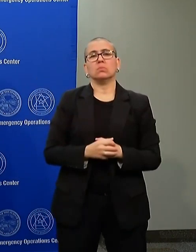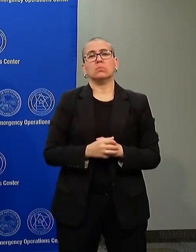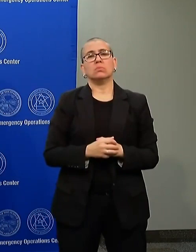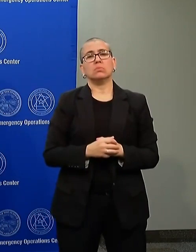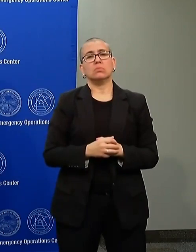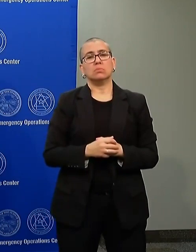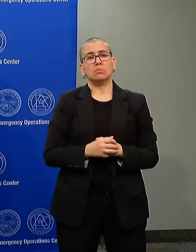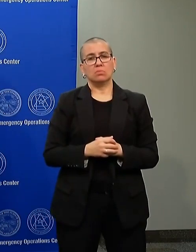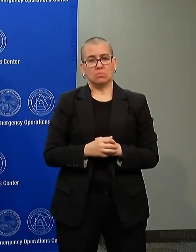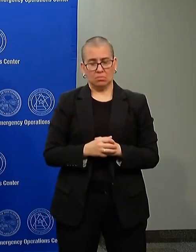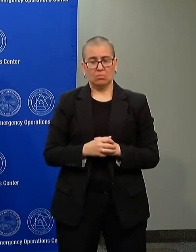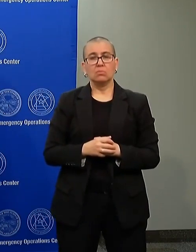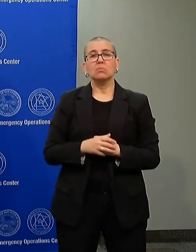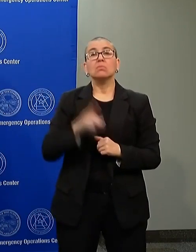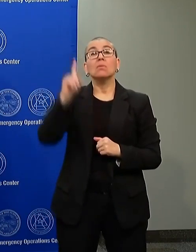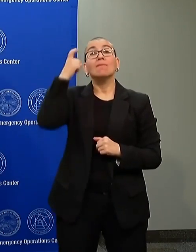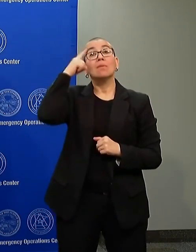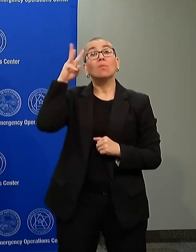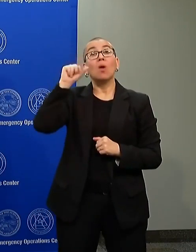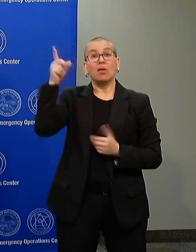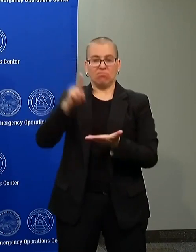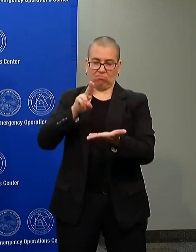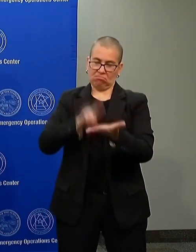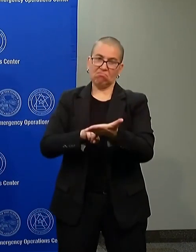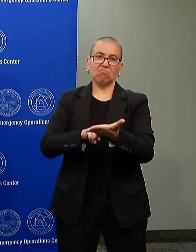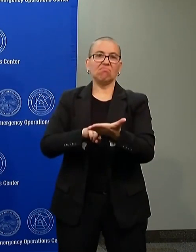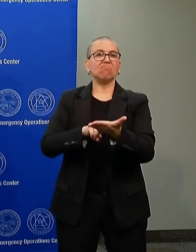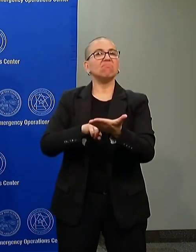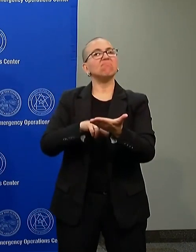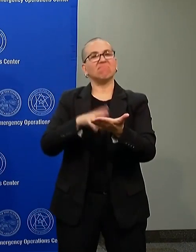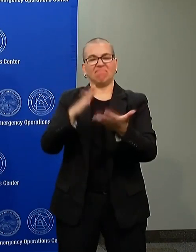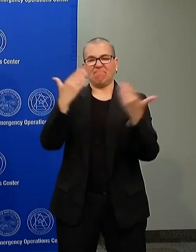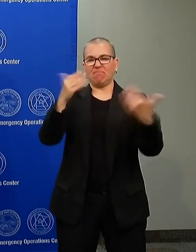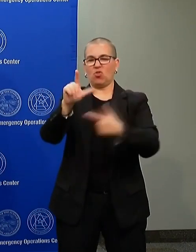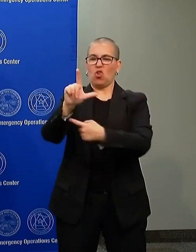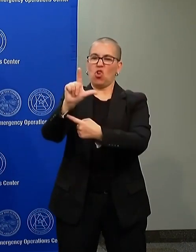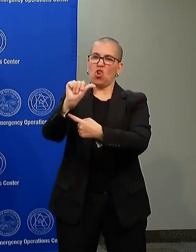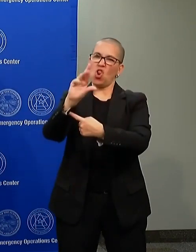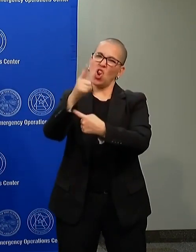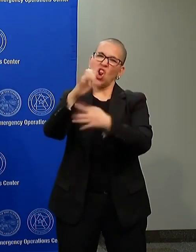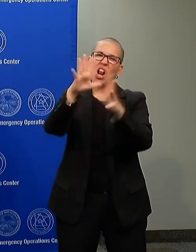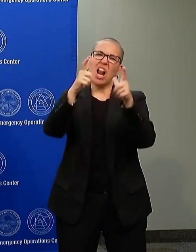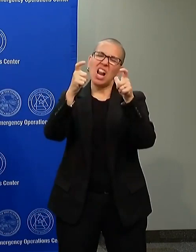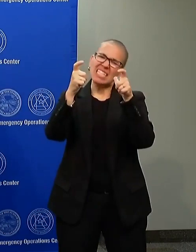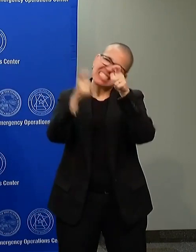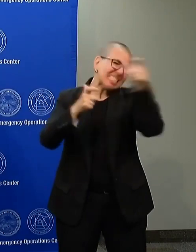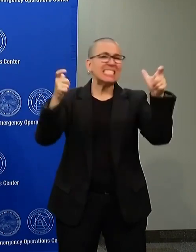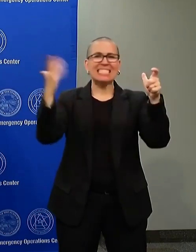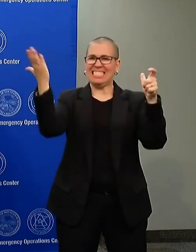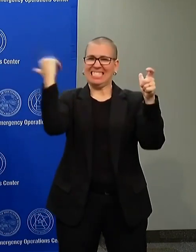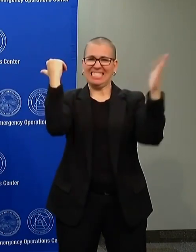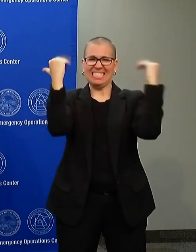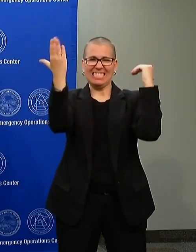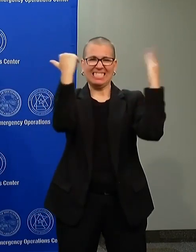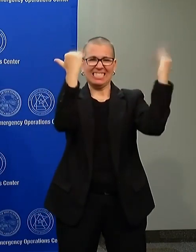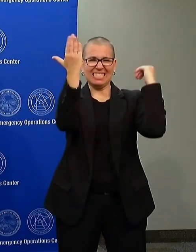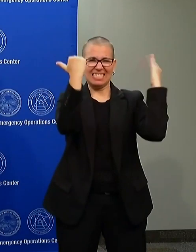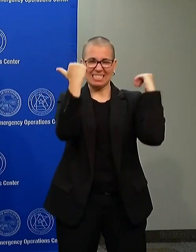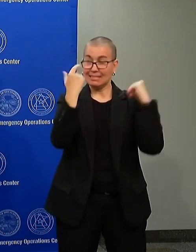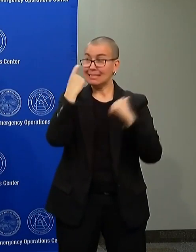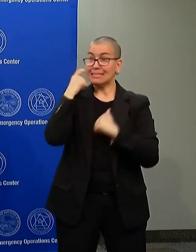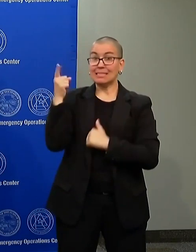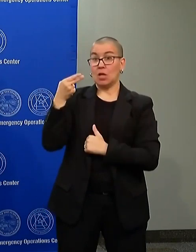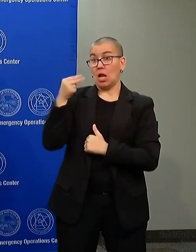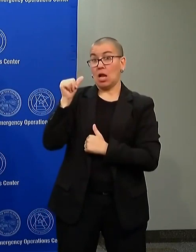And while it was the largest mobilization and as Commissioner Harrington described, the largest law enforcement operation